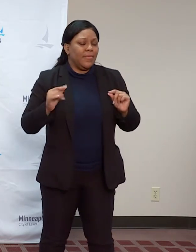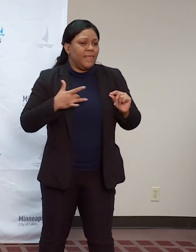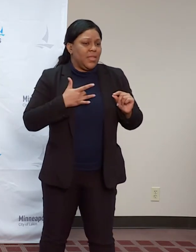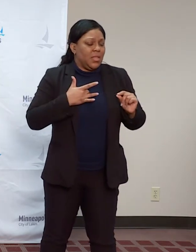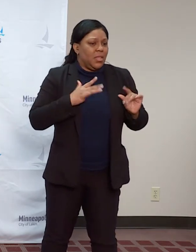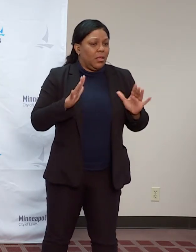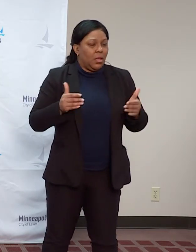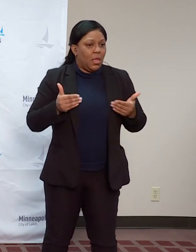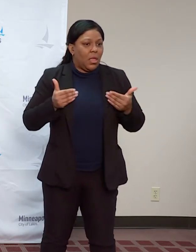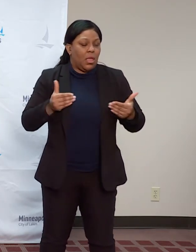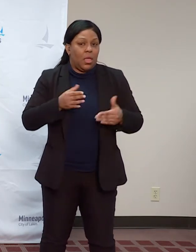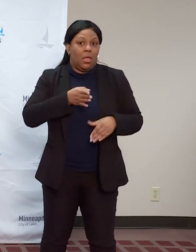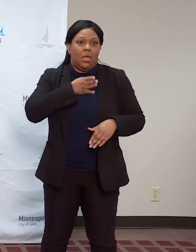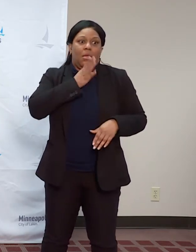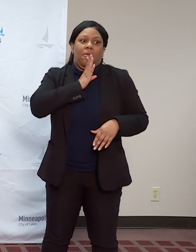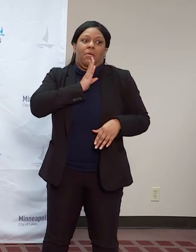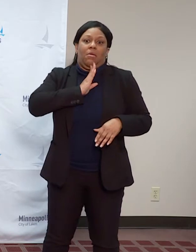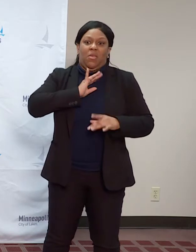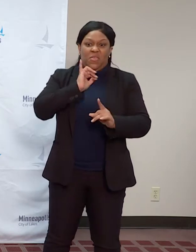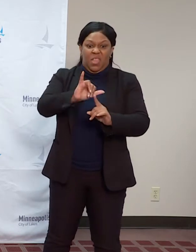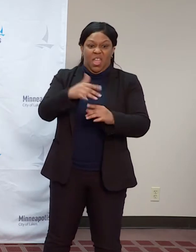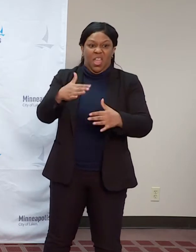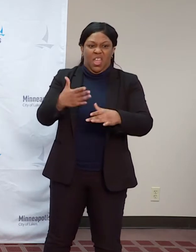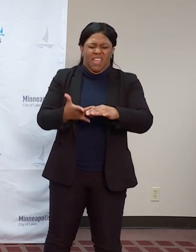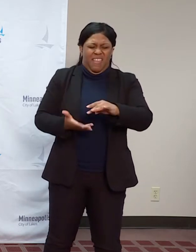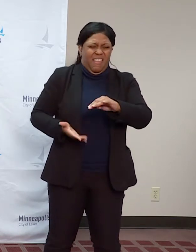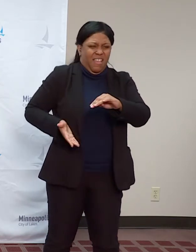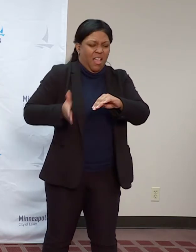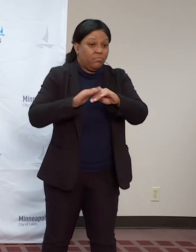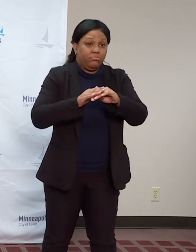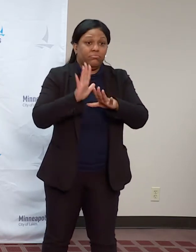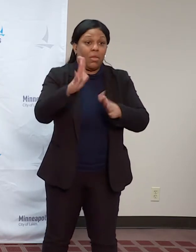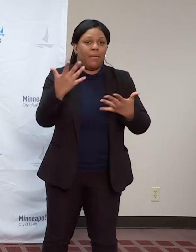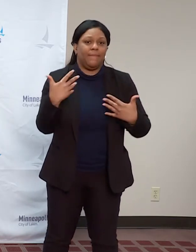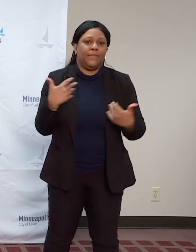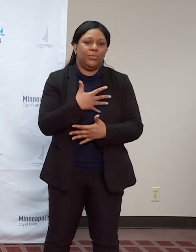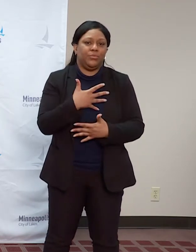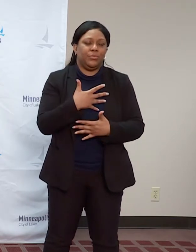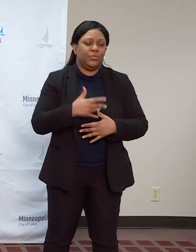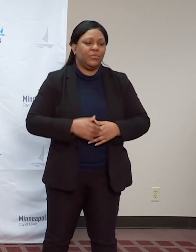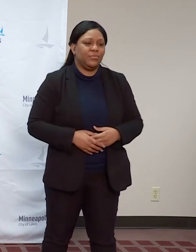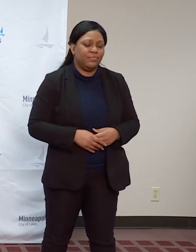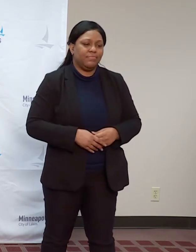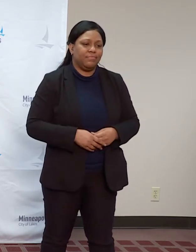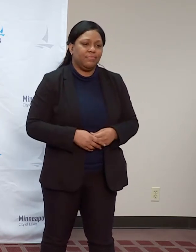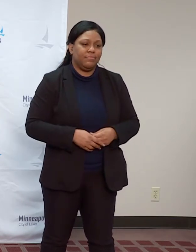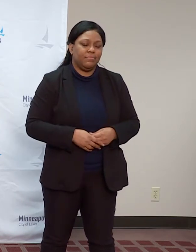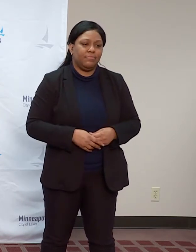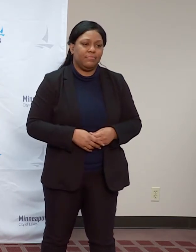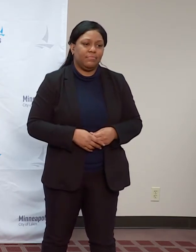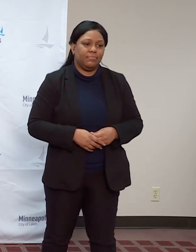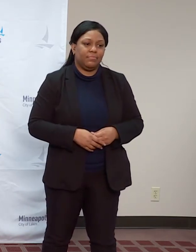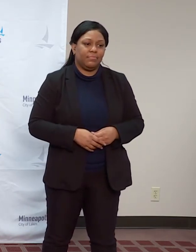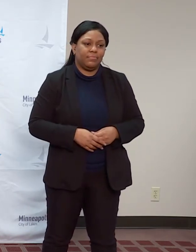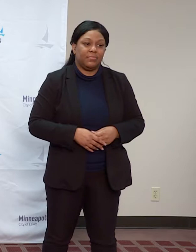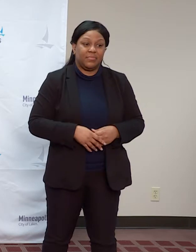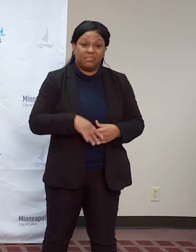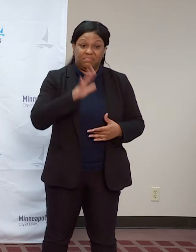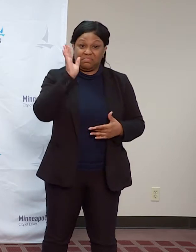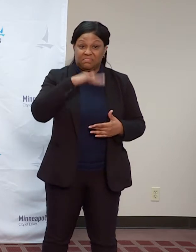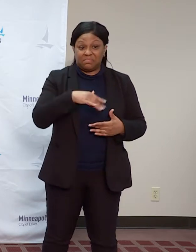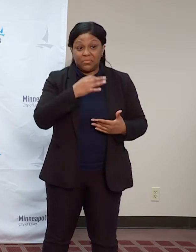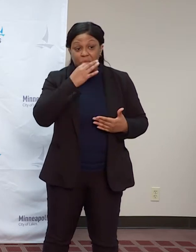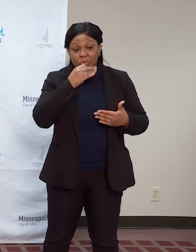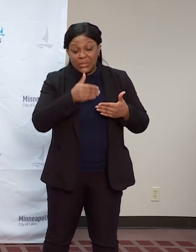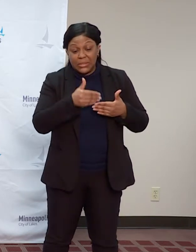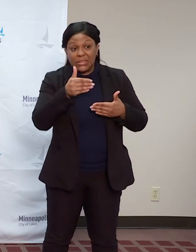to an increase of fear. Now, as we enter this next chapter, the city must do